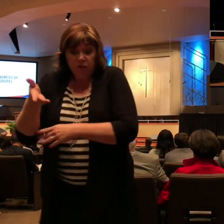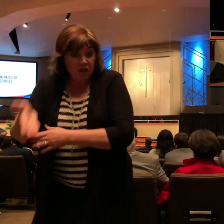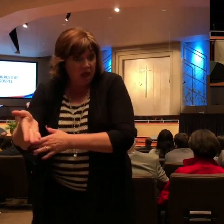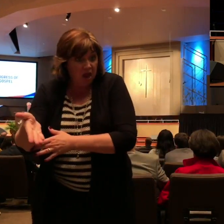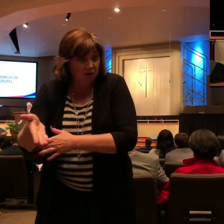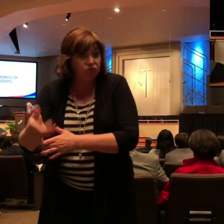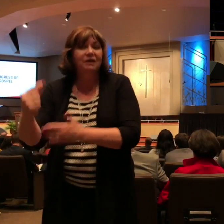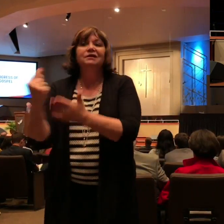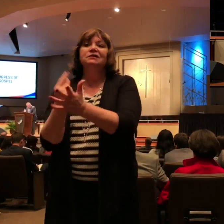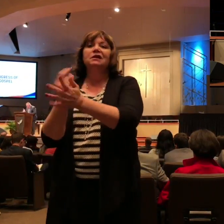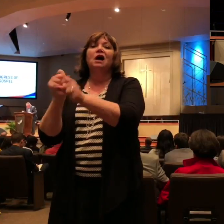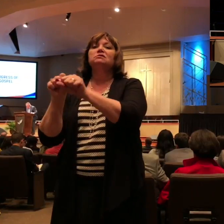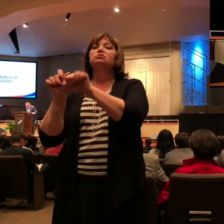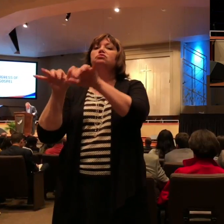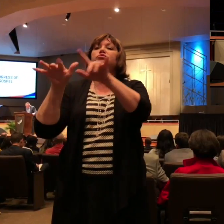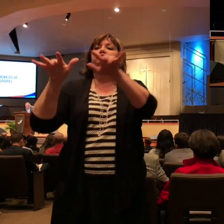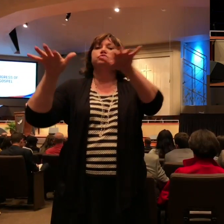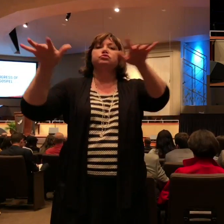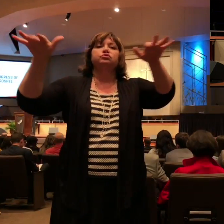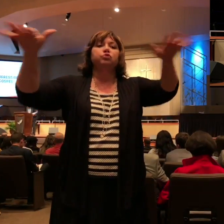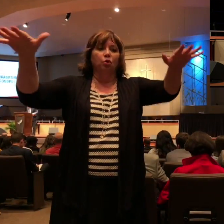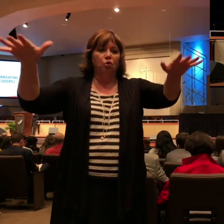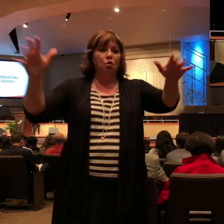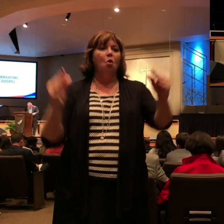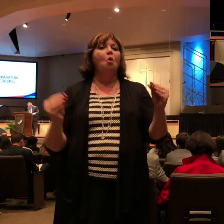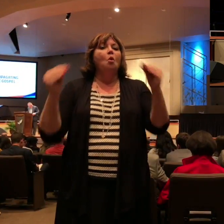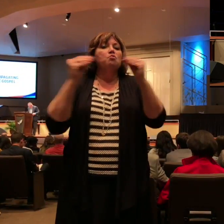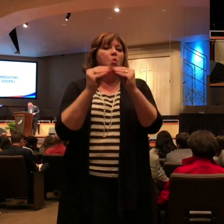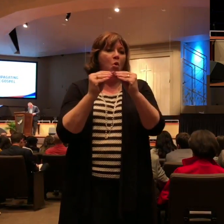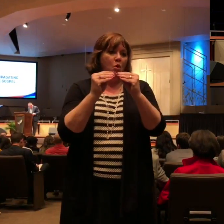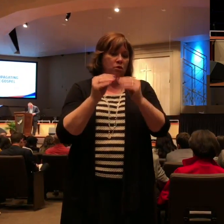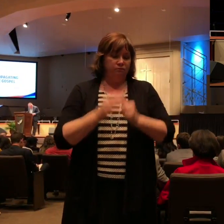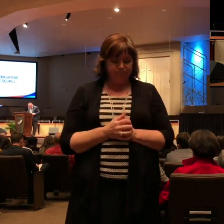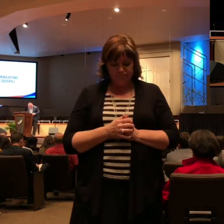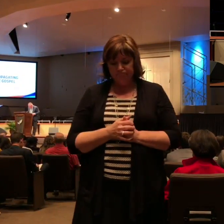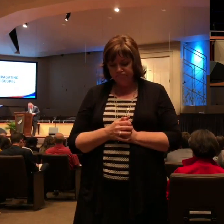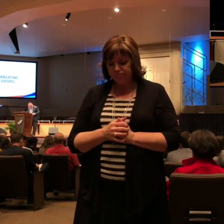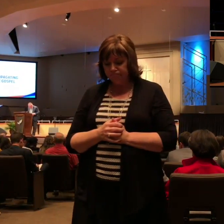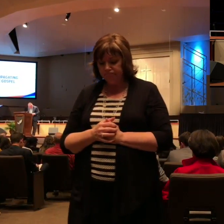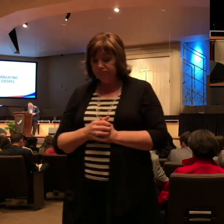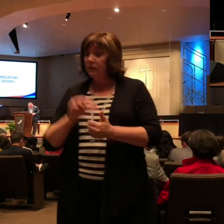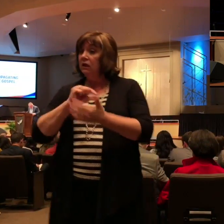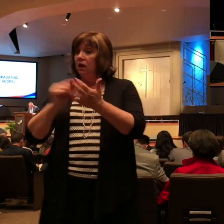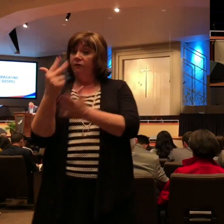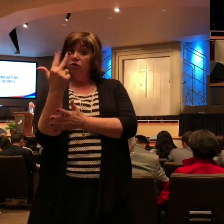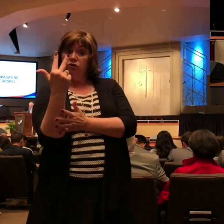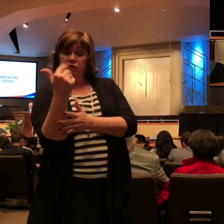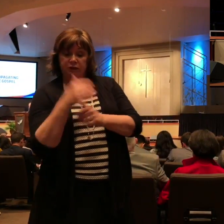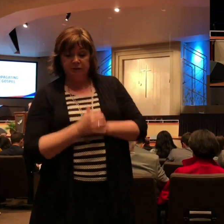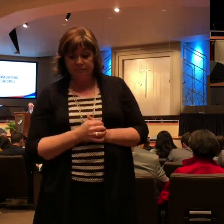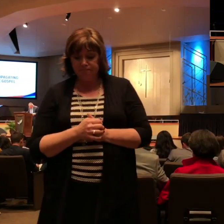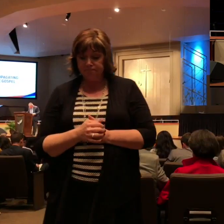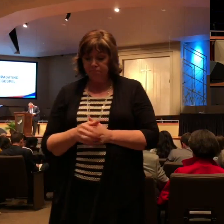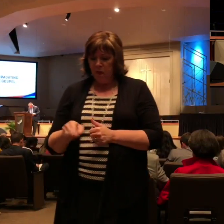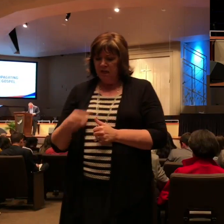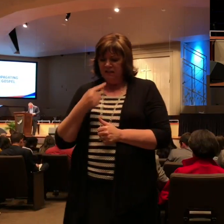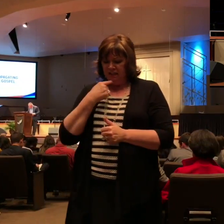that it would work out. But notice letter B, the propagating of the gospel. Keep reading in verse 13. So that my bonds in